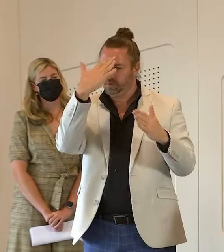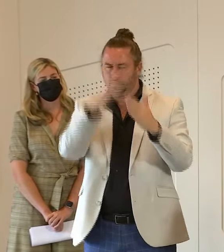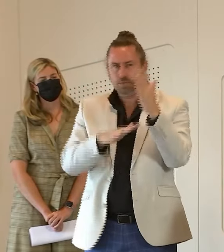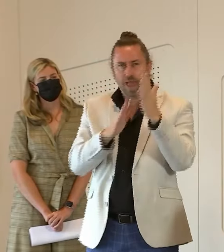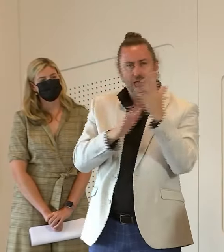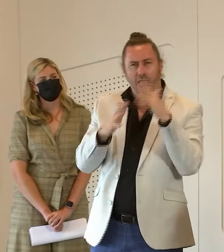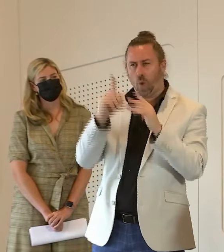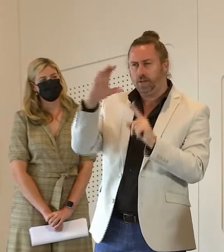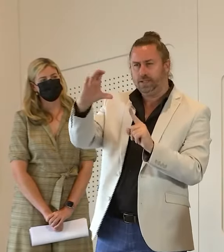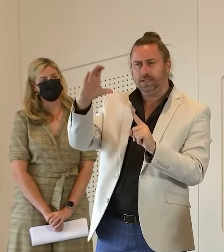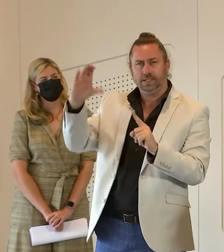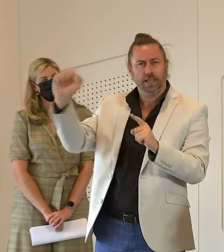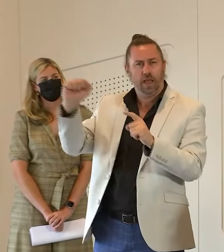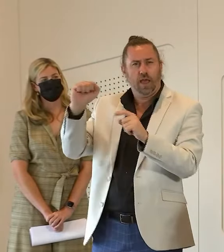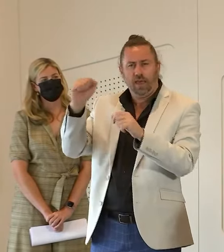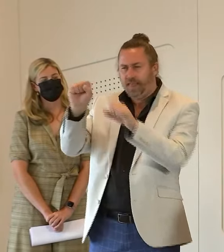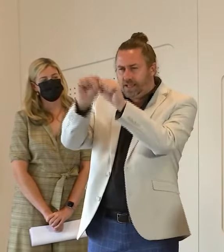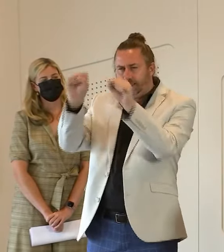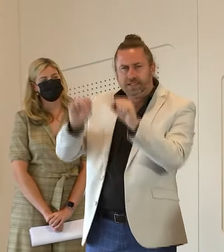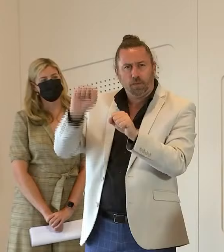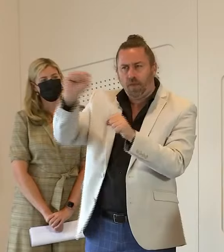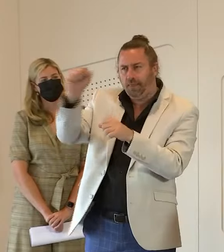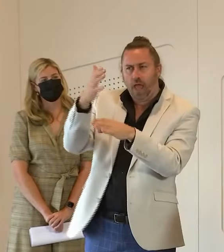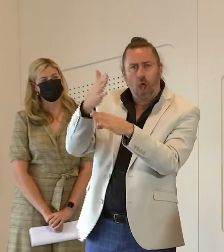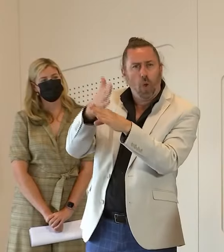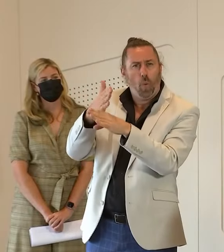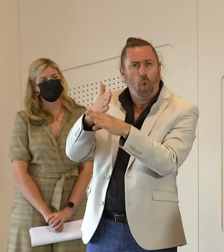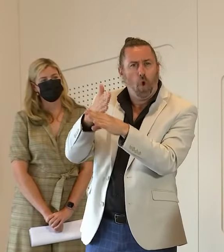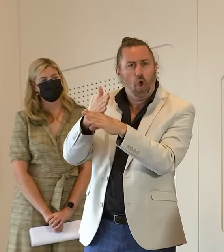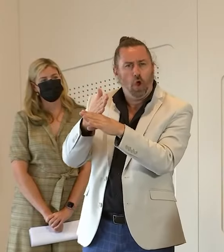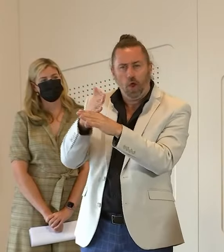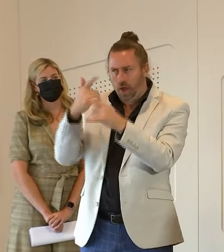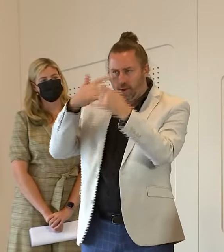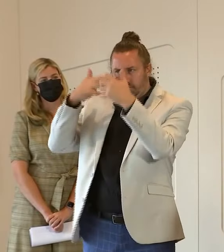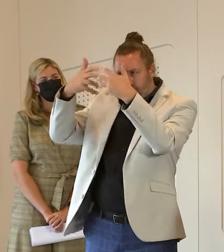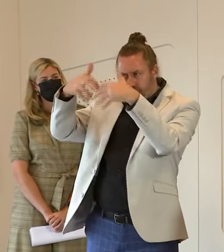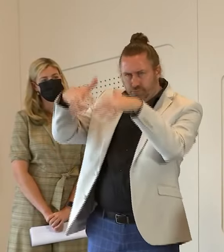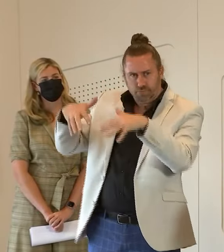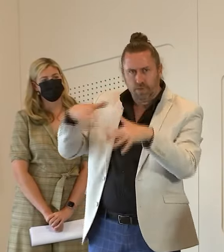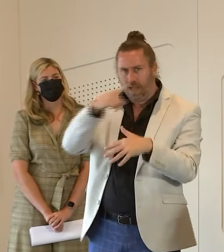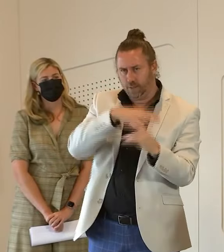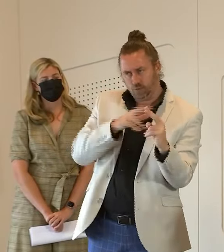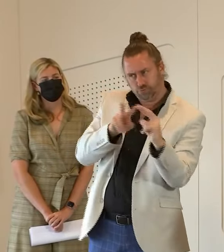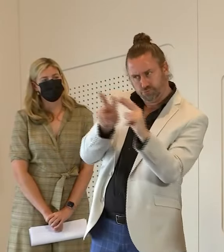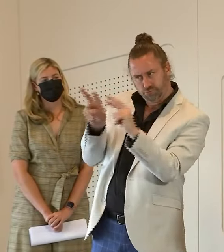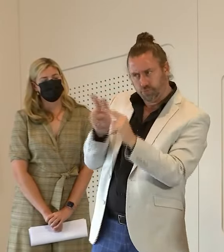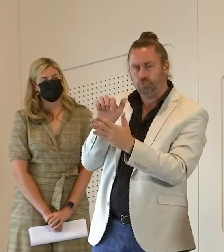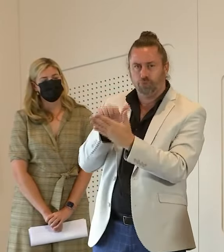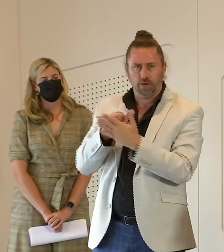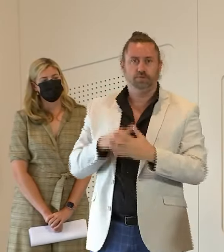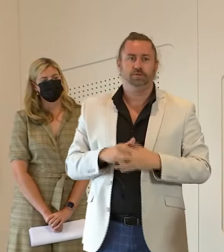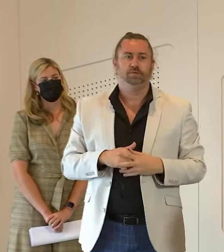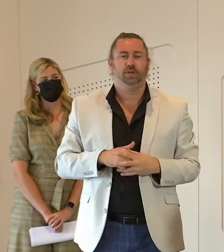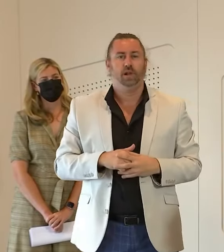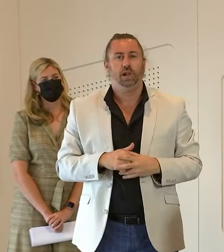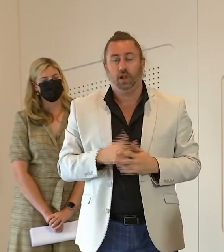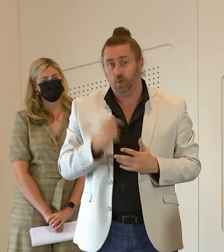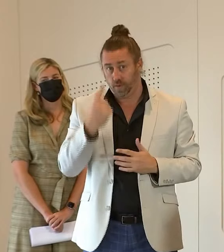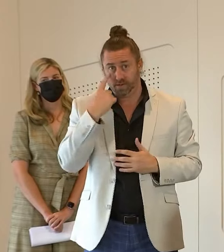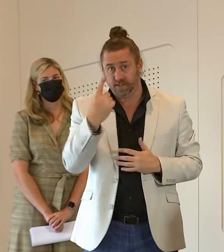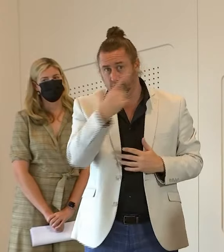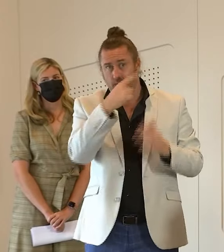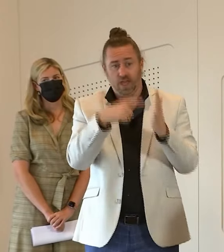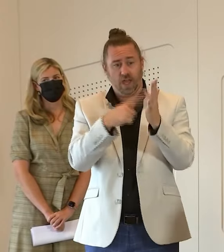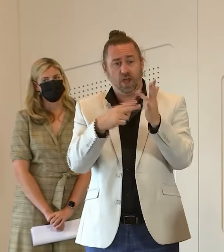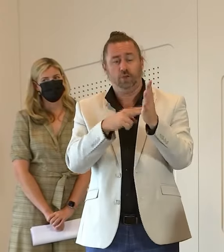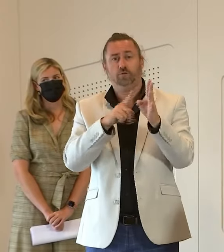structural basis of the triple c that has its roots in the fitzgerald inquiry and everyone can see very clearly that